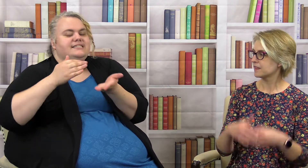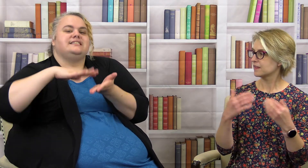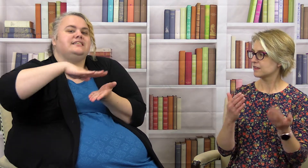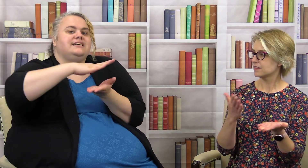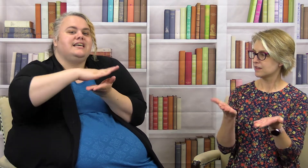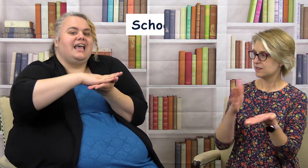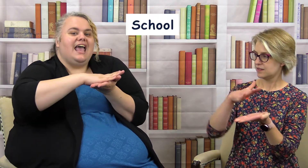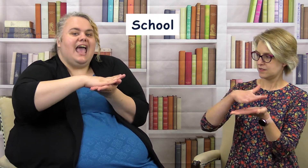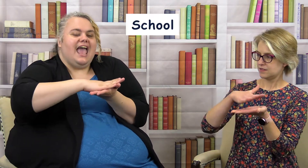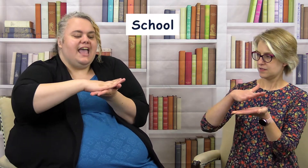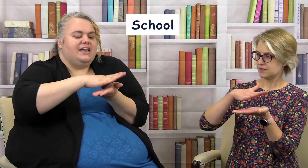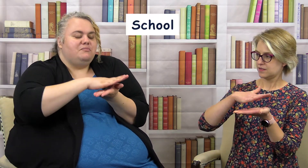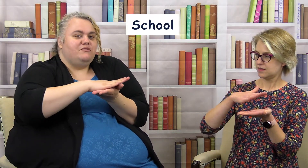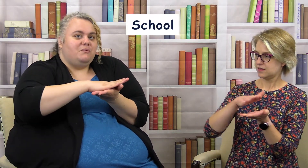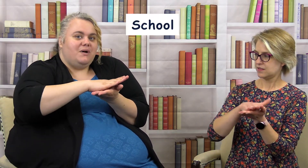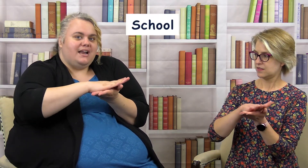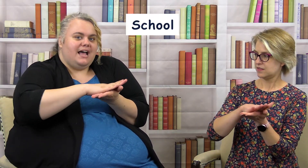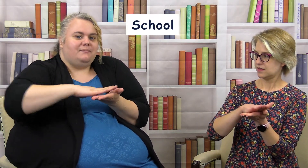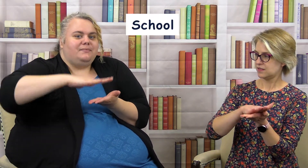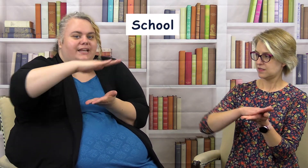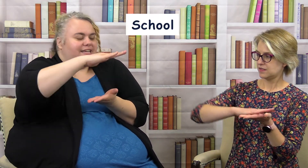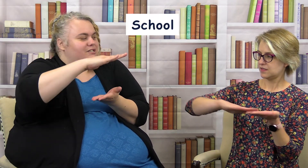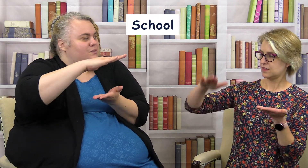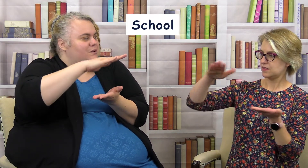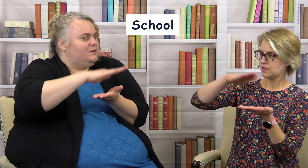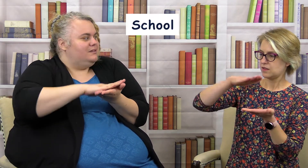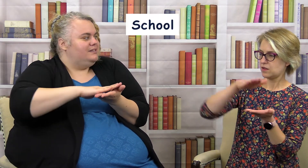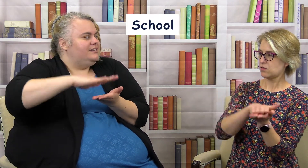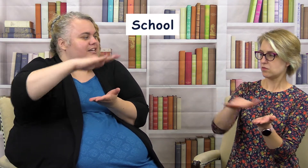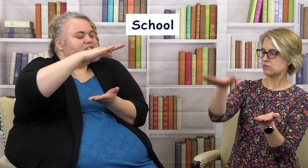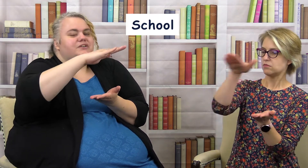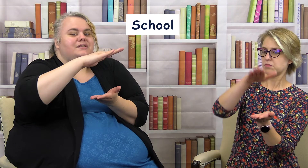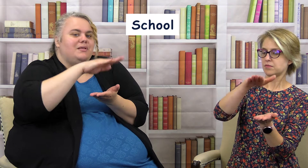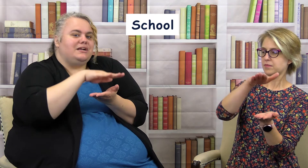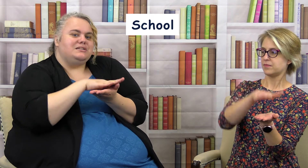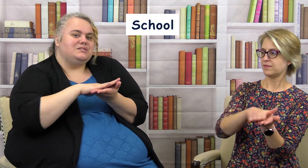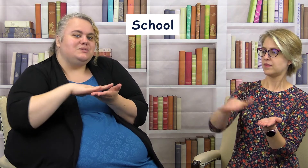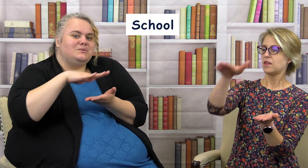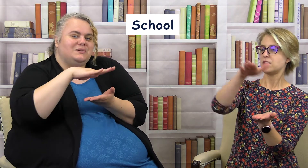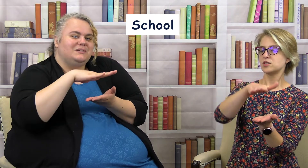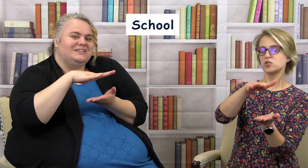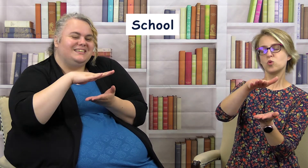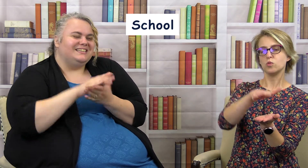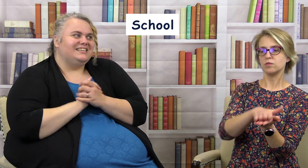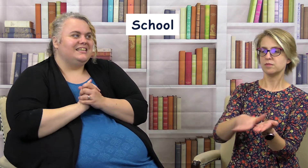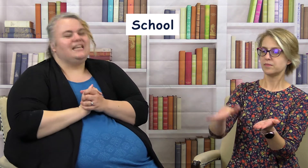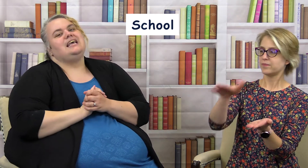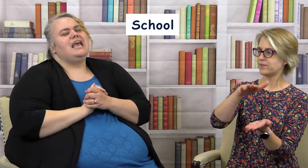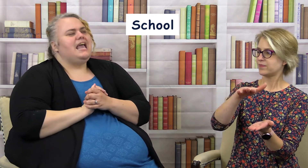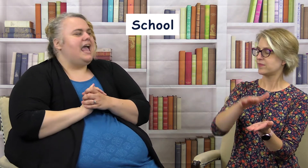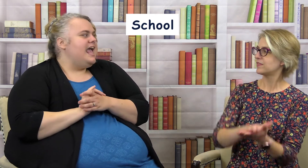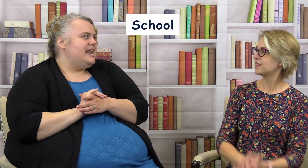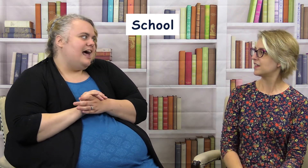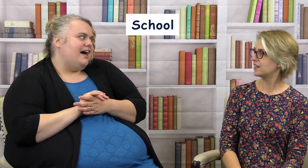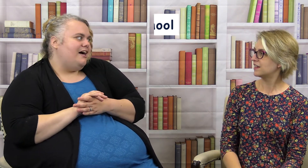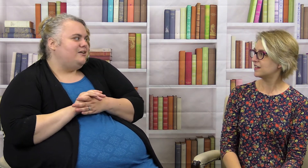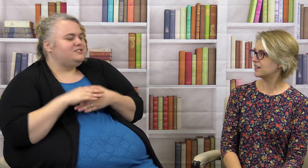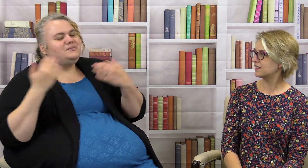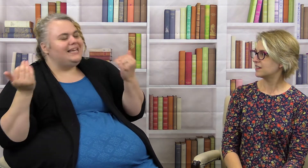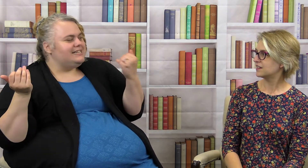and you move the one up like school like you're showing the building school and how do we get